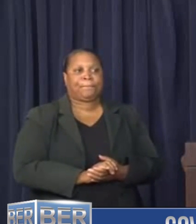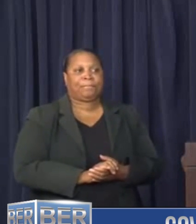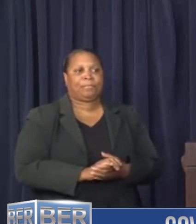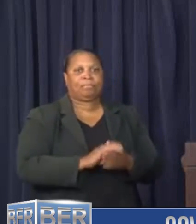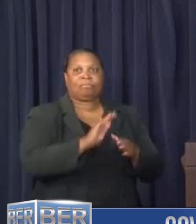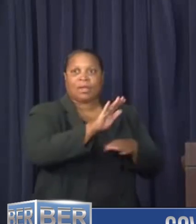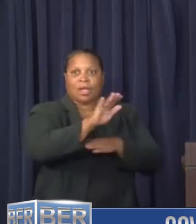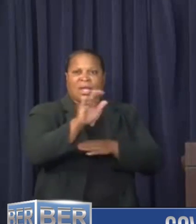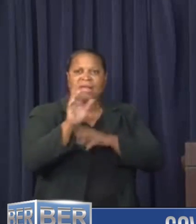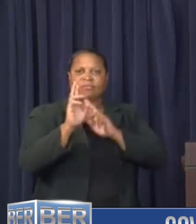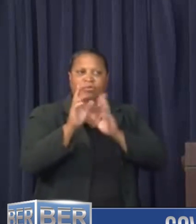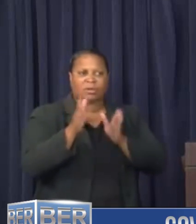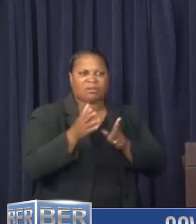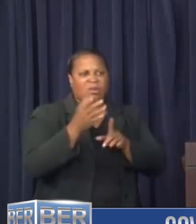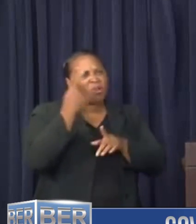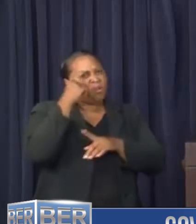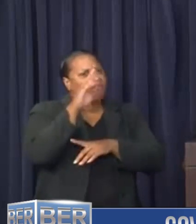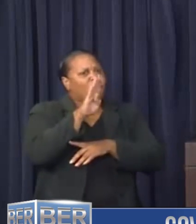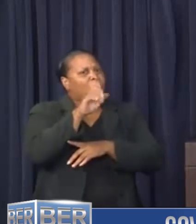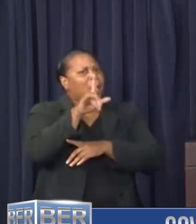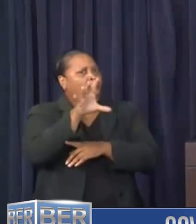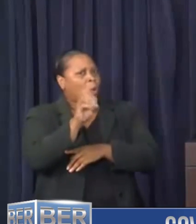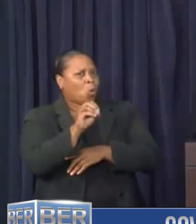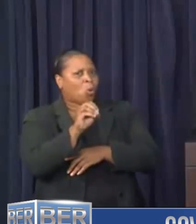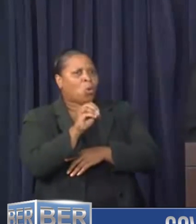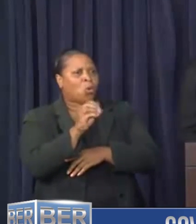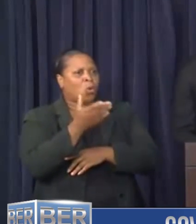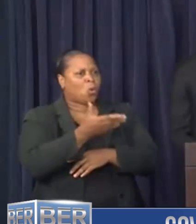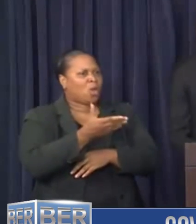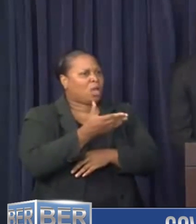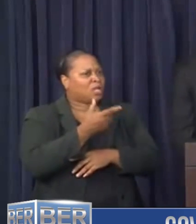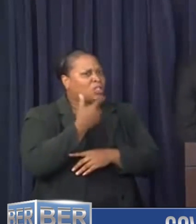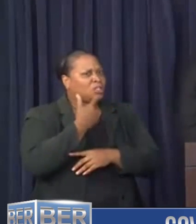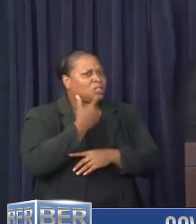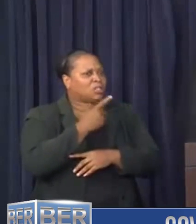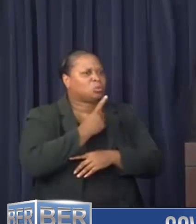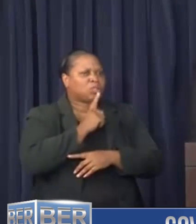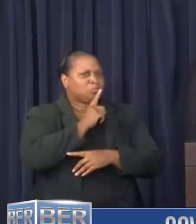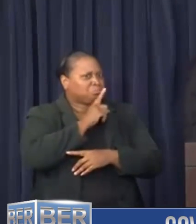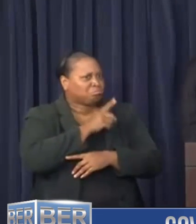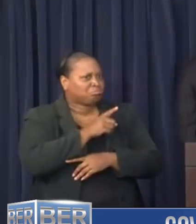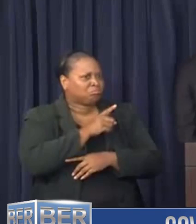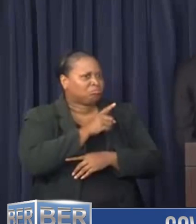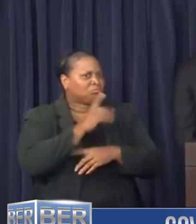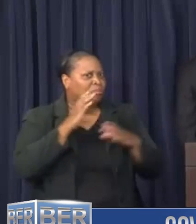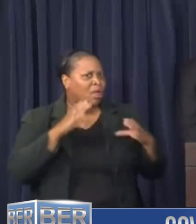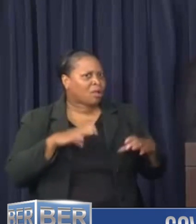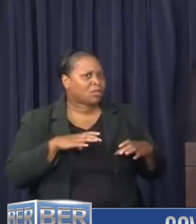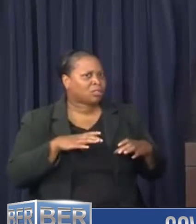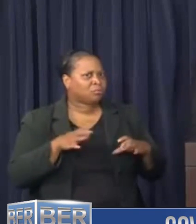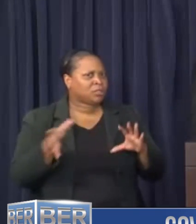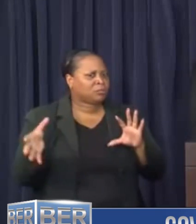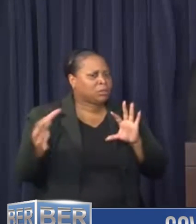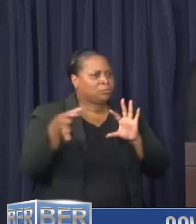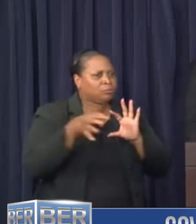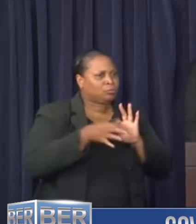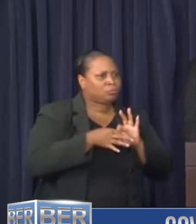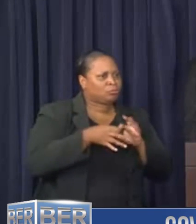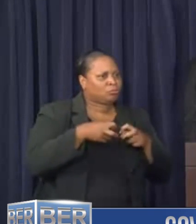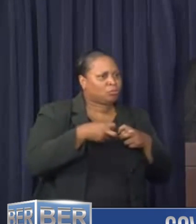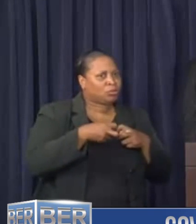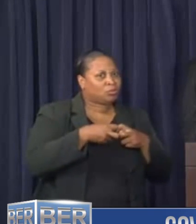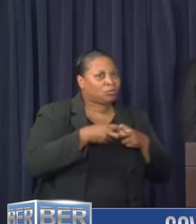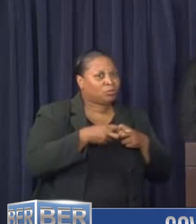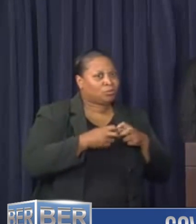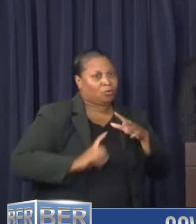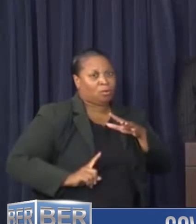Good afternoon. A question for Belco. Actually, can you say with any certainty that customers will be restored before the arrival